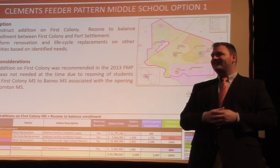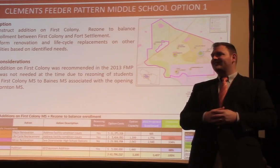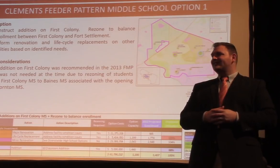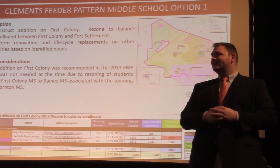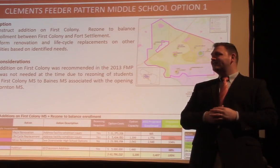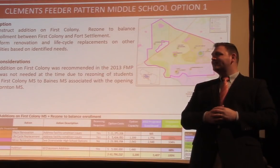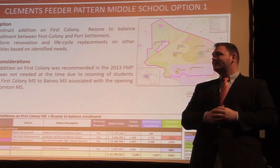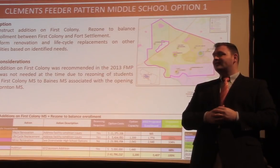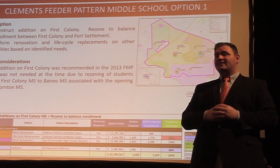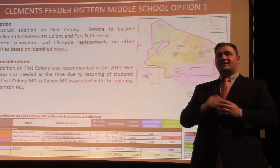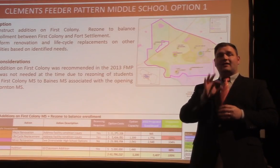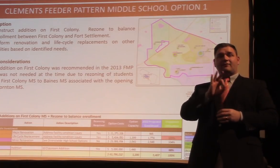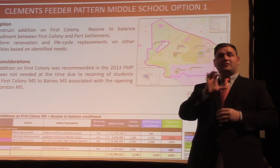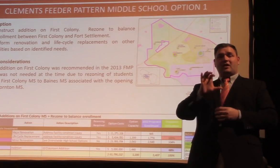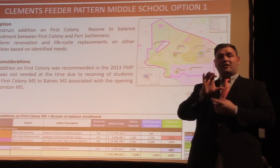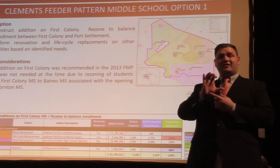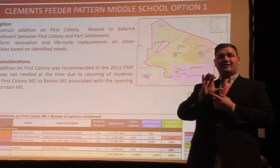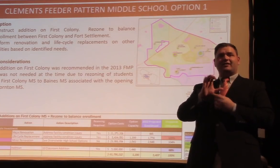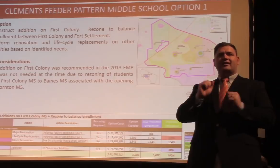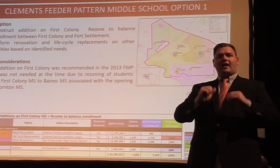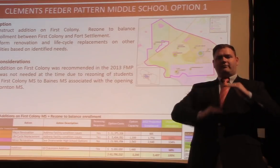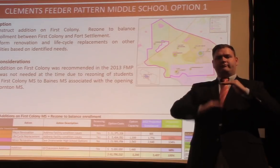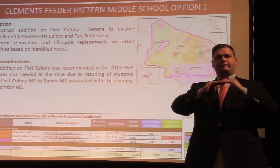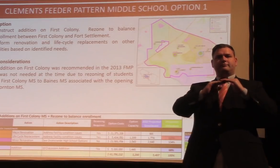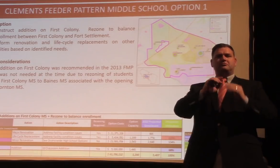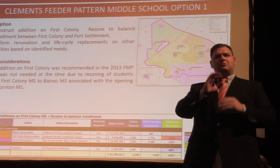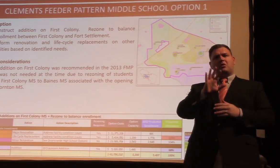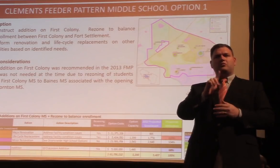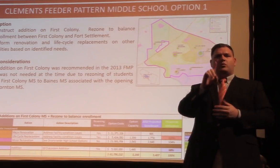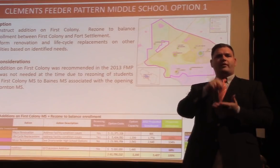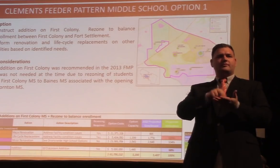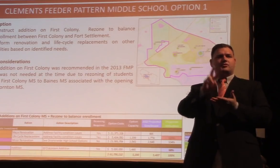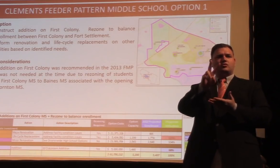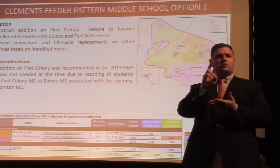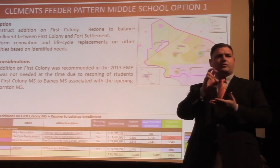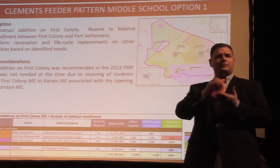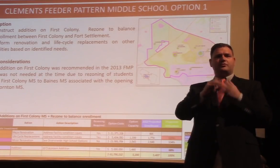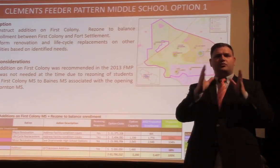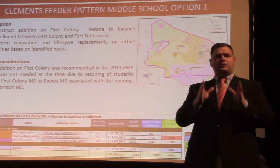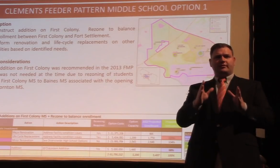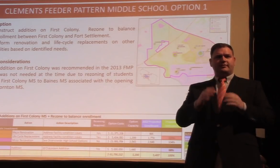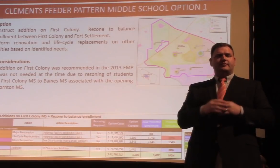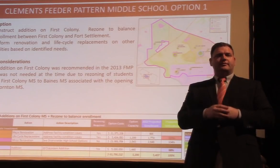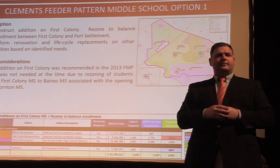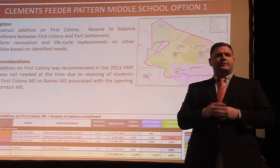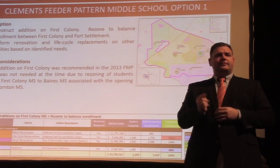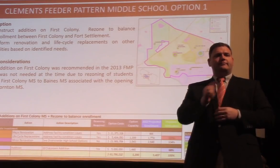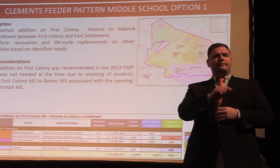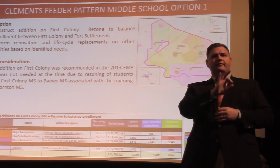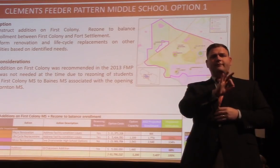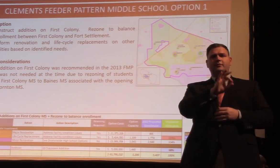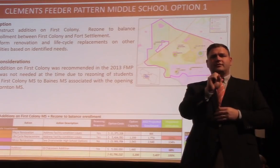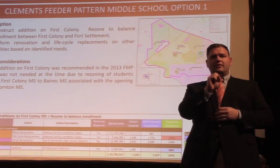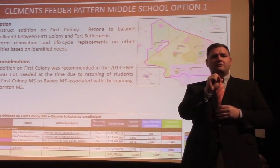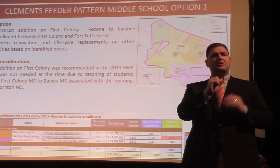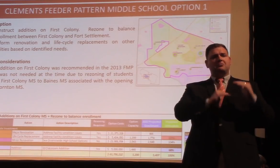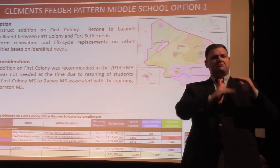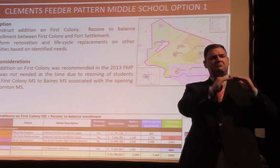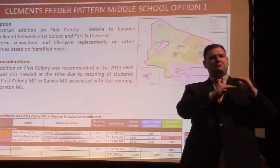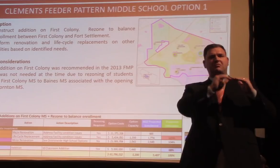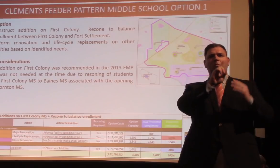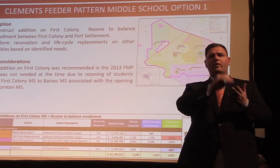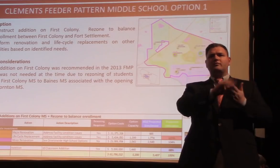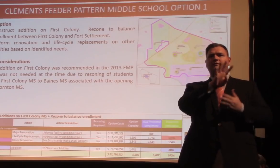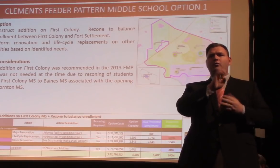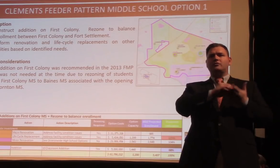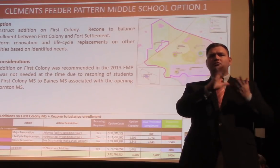First Colony has a capacity of about 1,200 students. And Fort Settlement has a capacity of almost 1,400 students. And